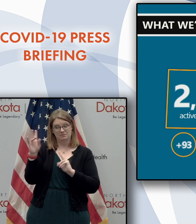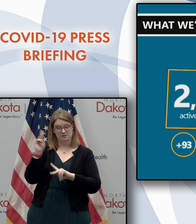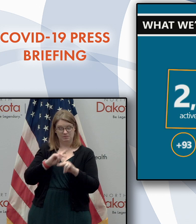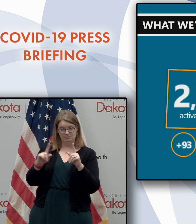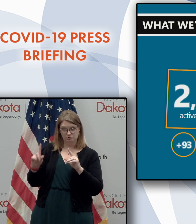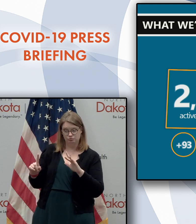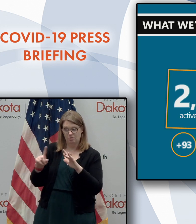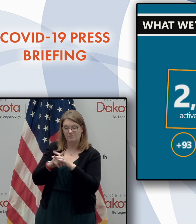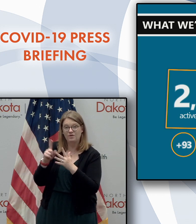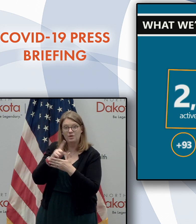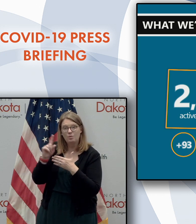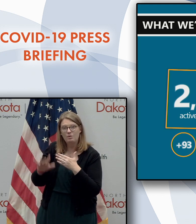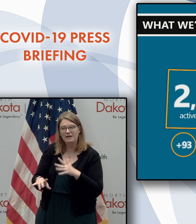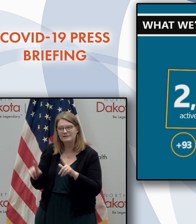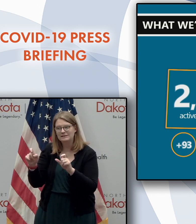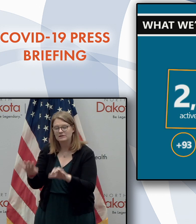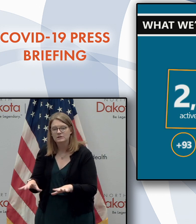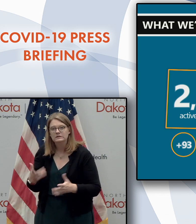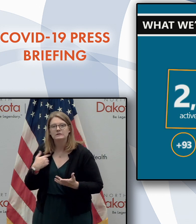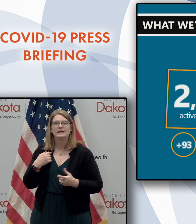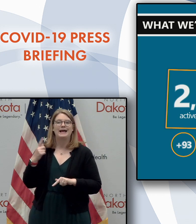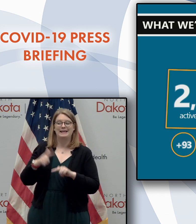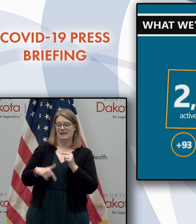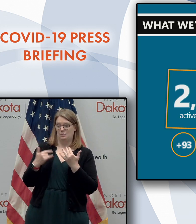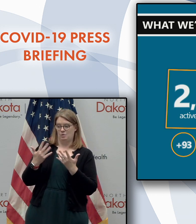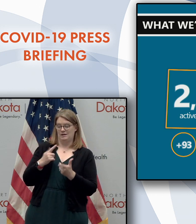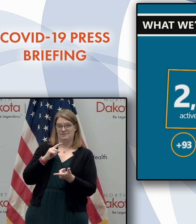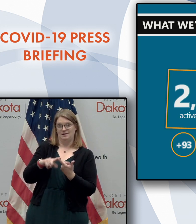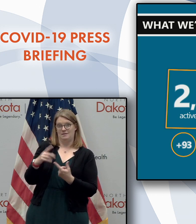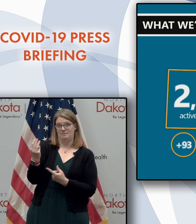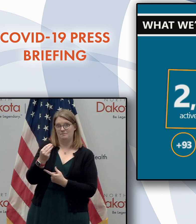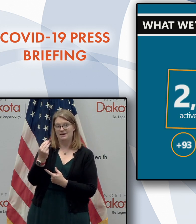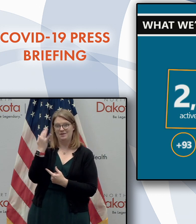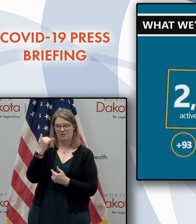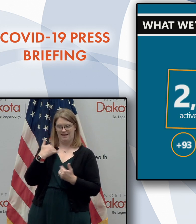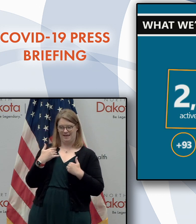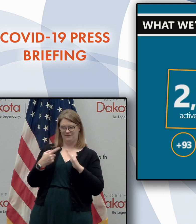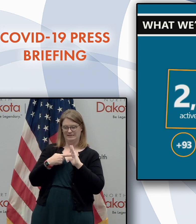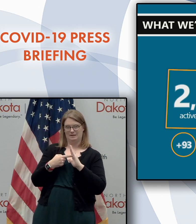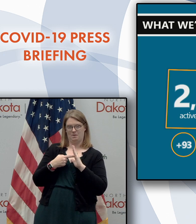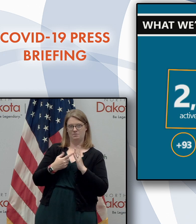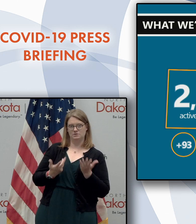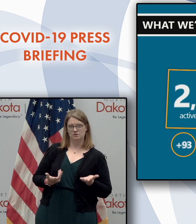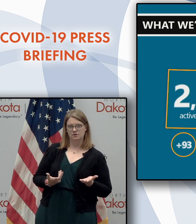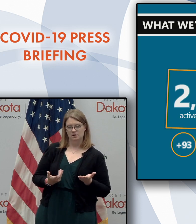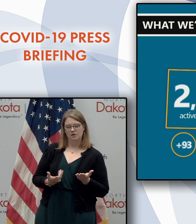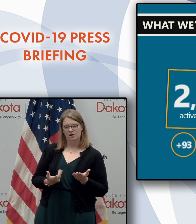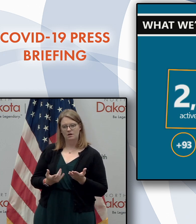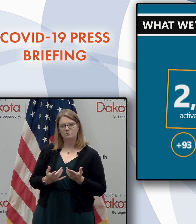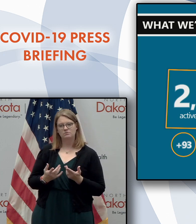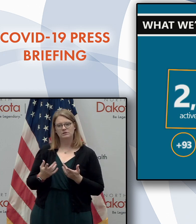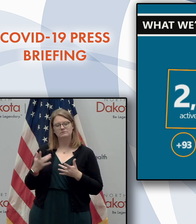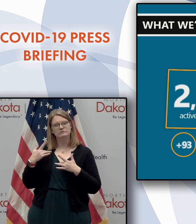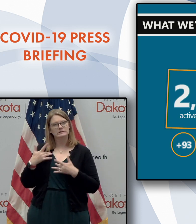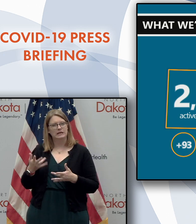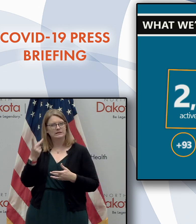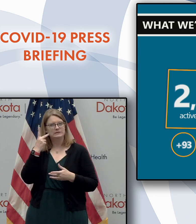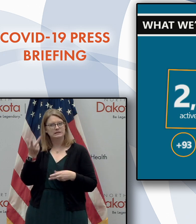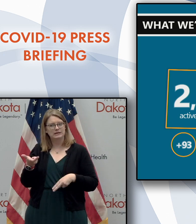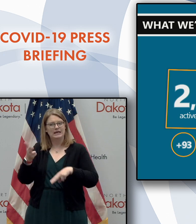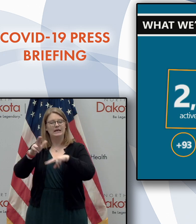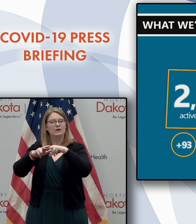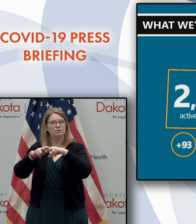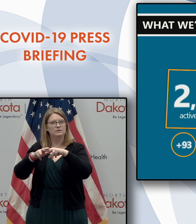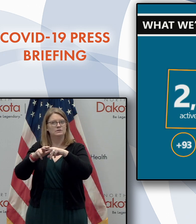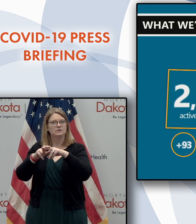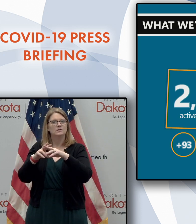those people that say, I can't wait to get a test until Monday because I'm symptomatic. And we have seen an increase in recent